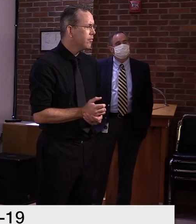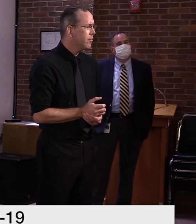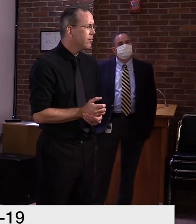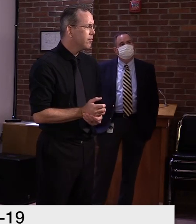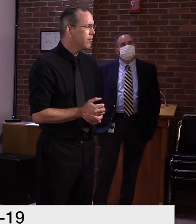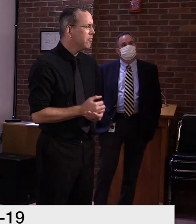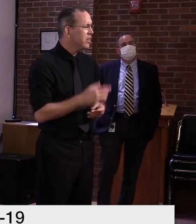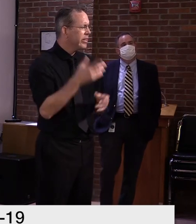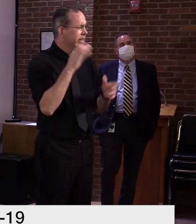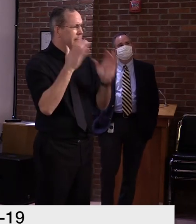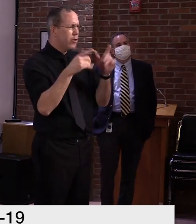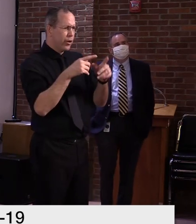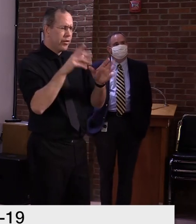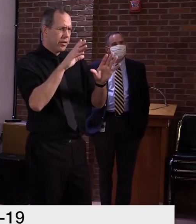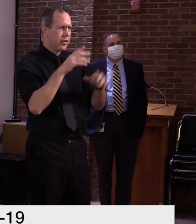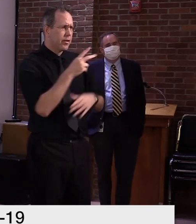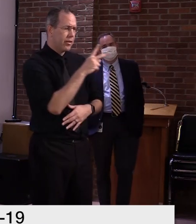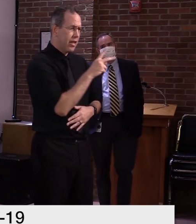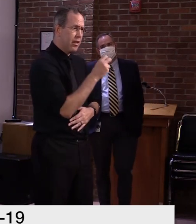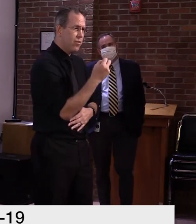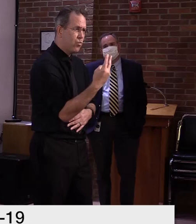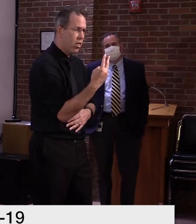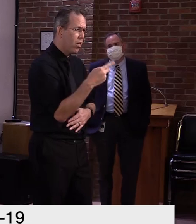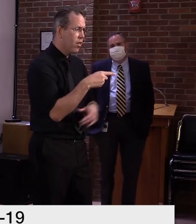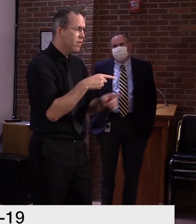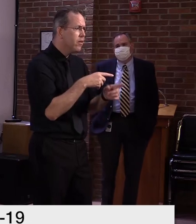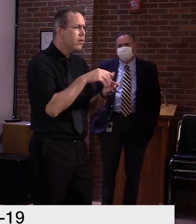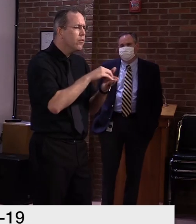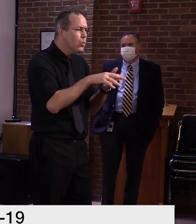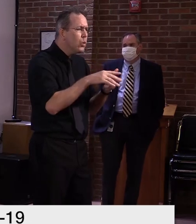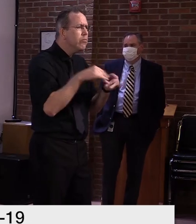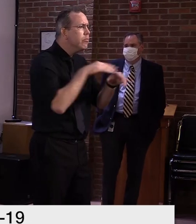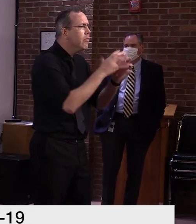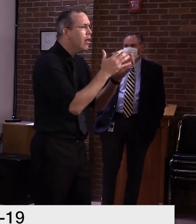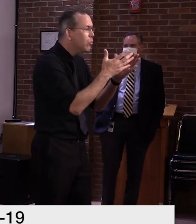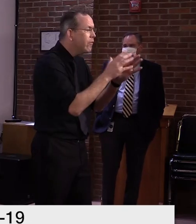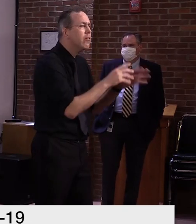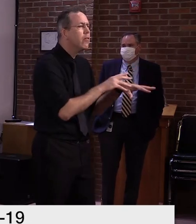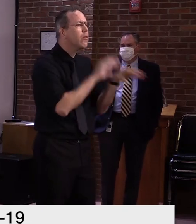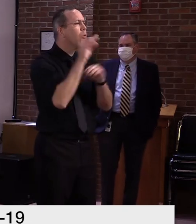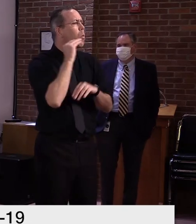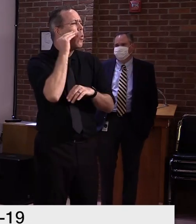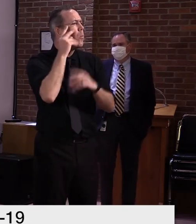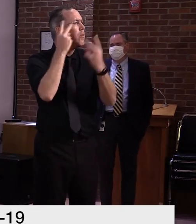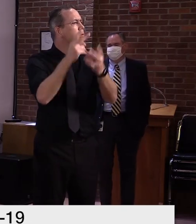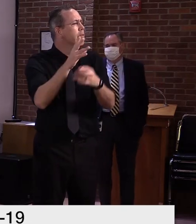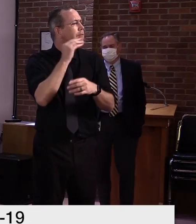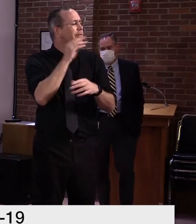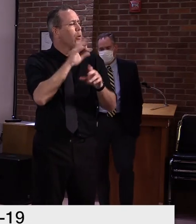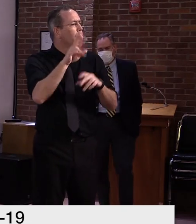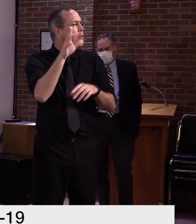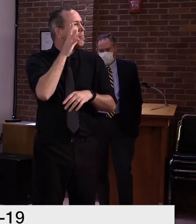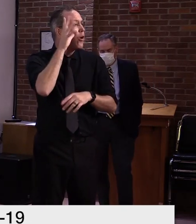they're, they're contained to a pretty small campus. Um, you know, you're,